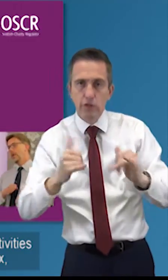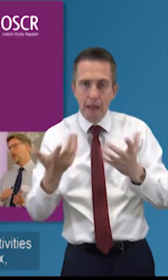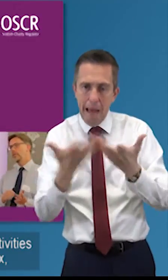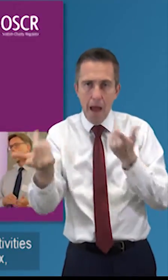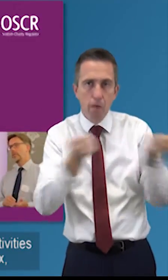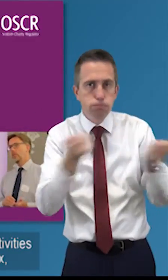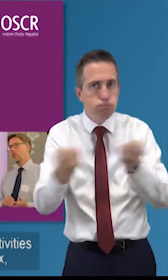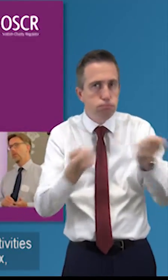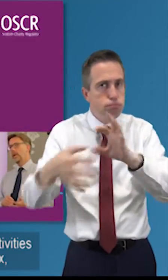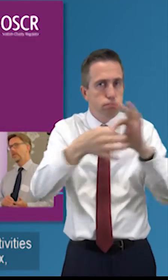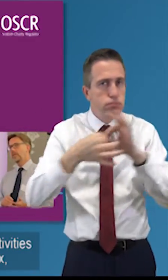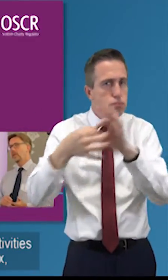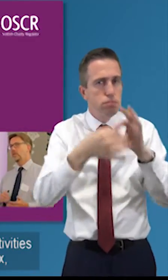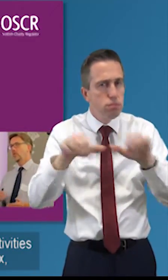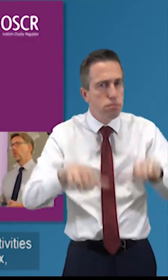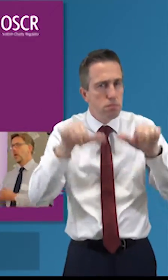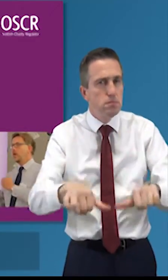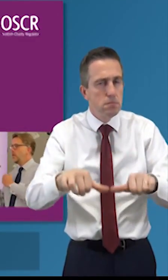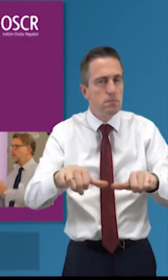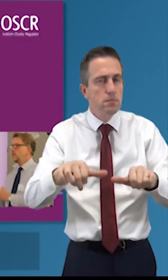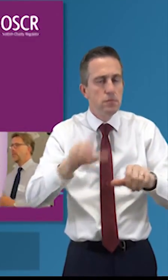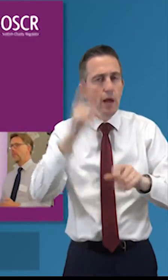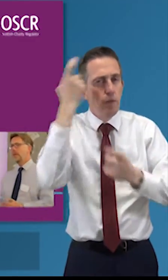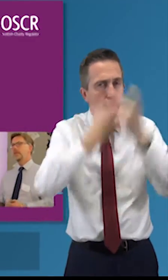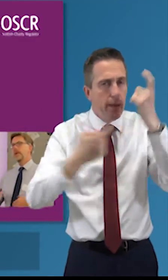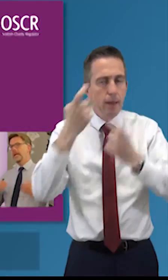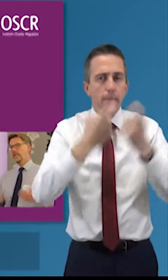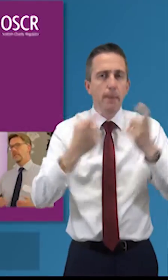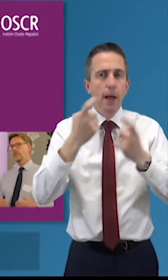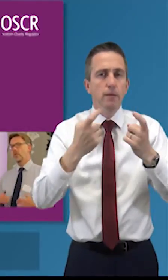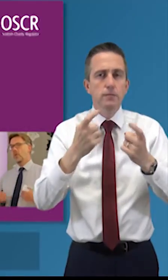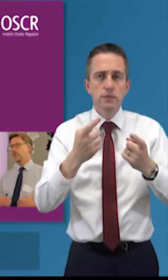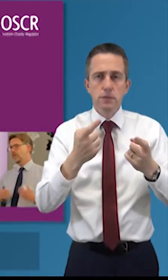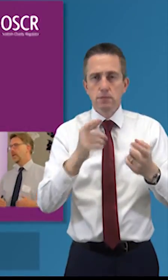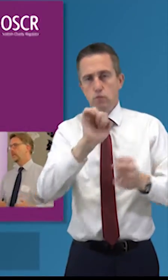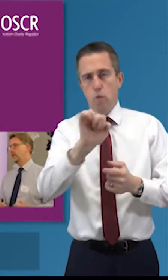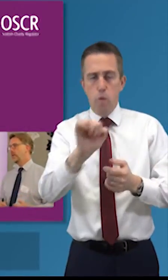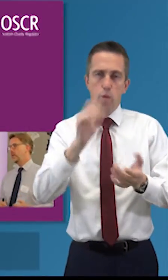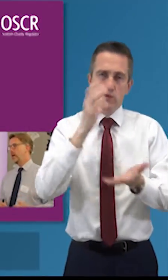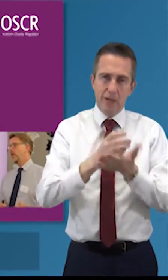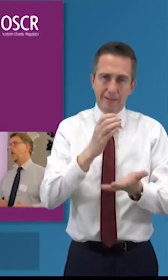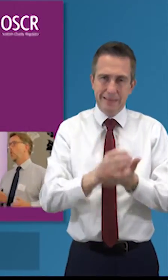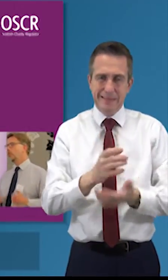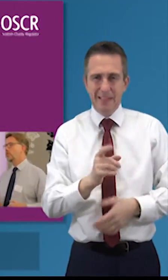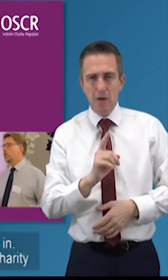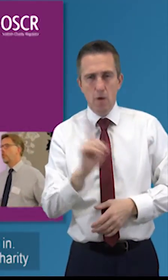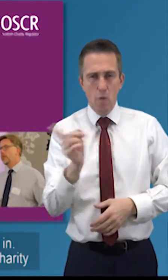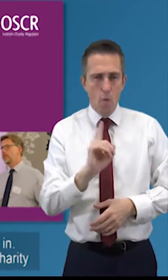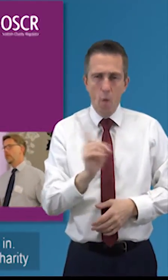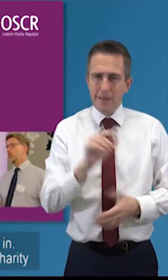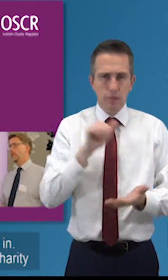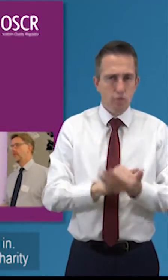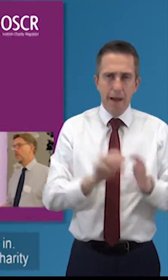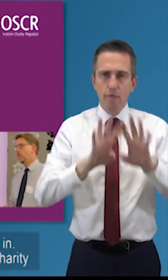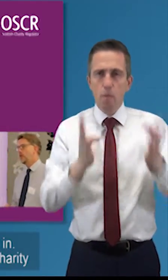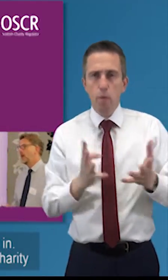that becomes a little bit more complex so you need to think about it in terms of the size of charity you have what's it appropriate